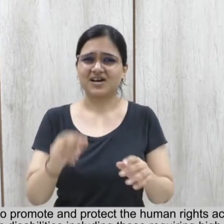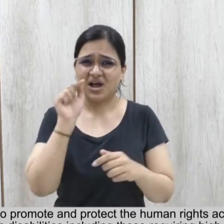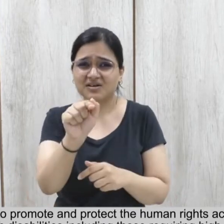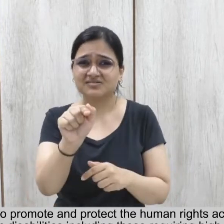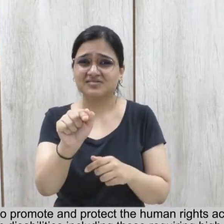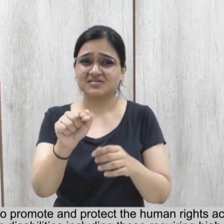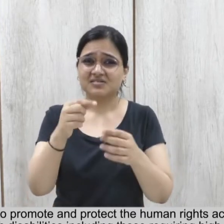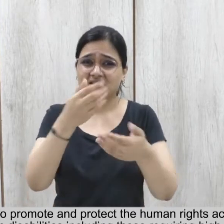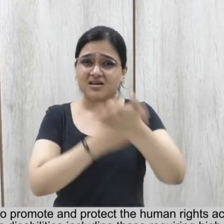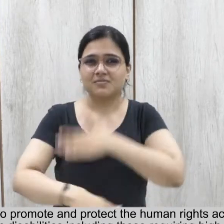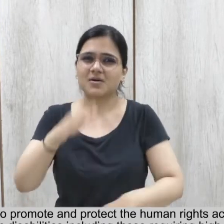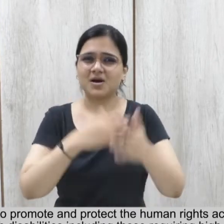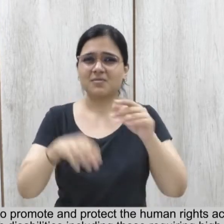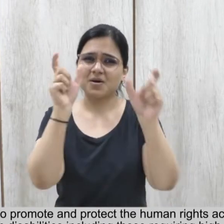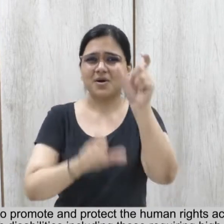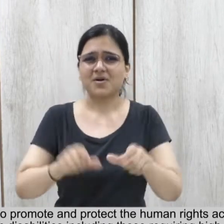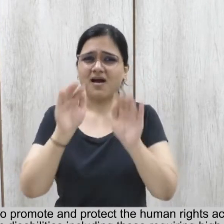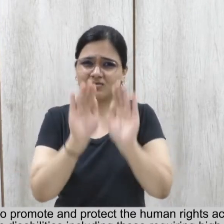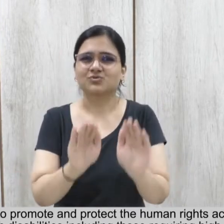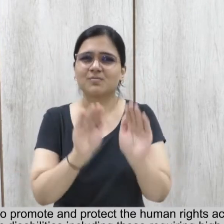requiring high support,